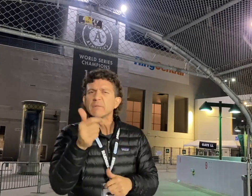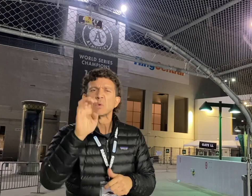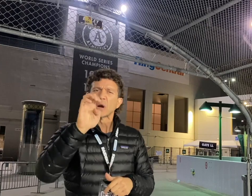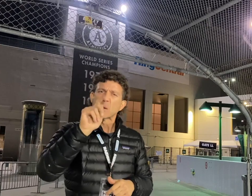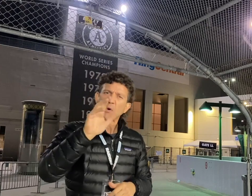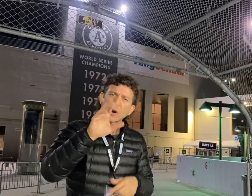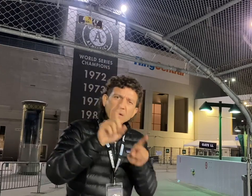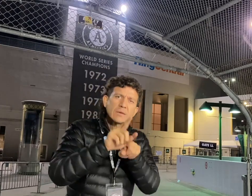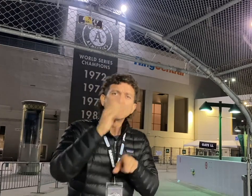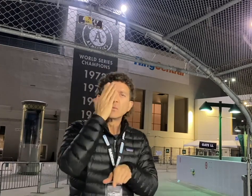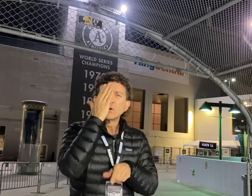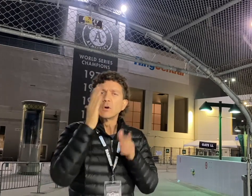high character.